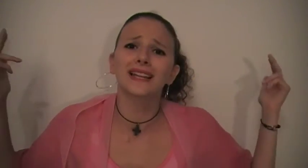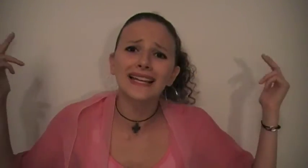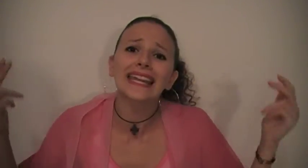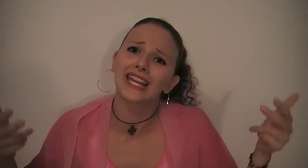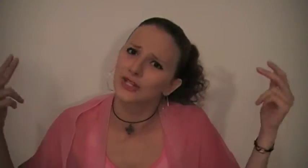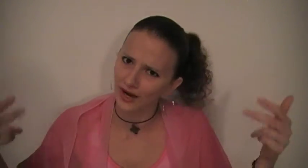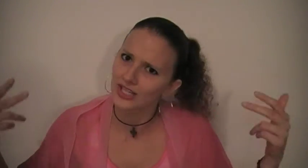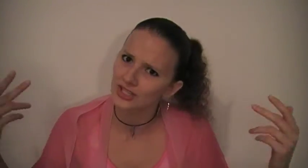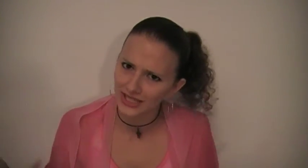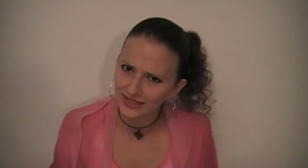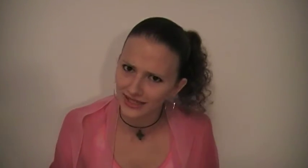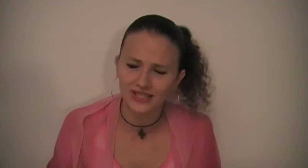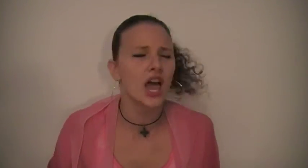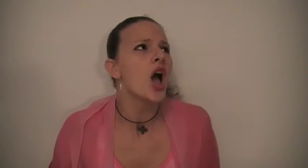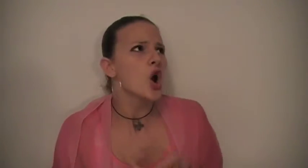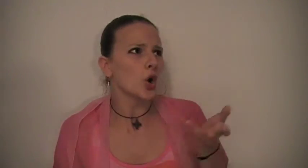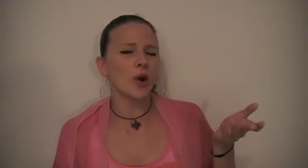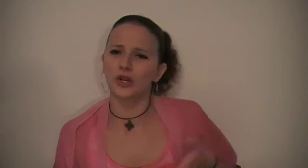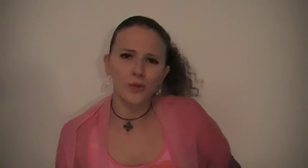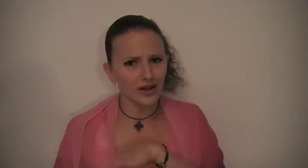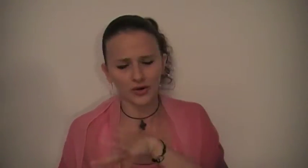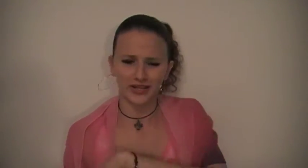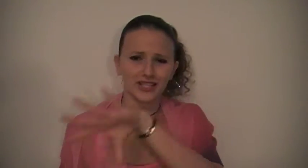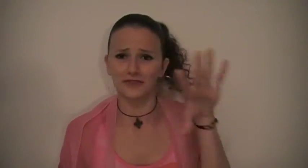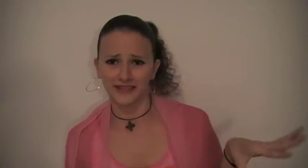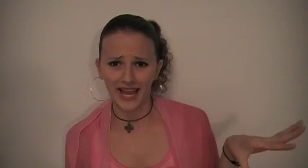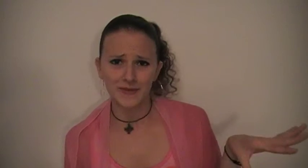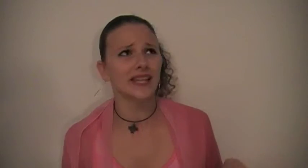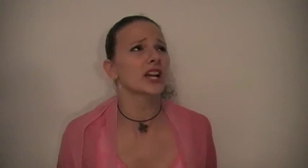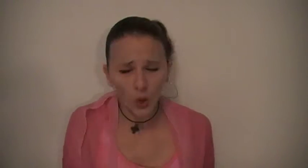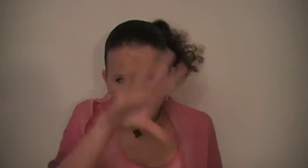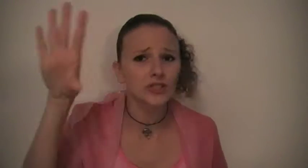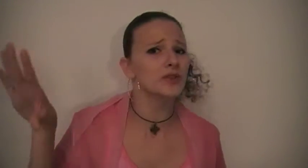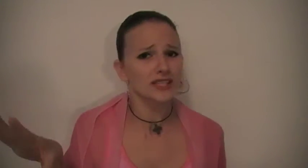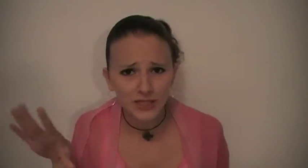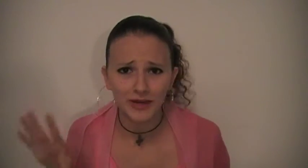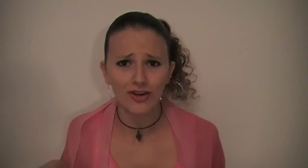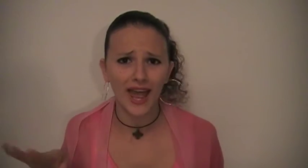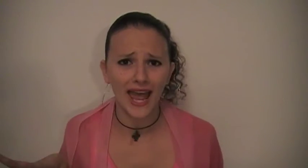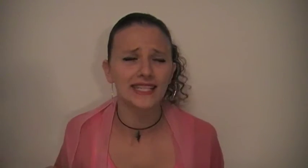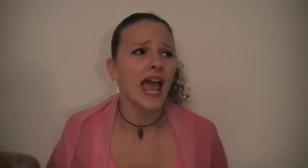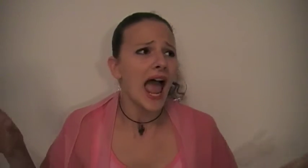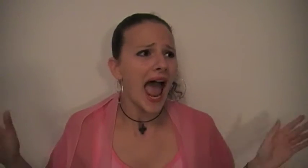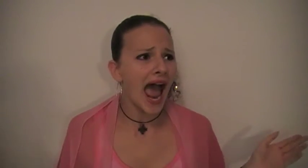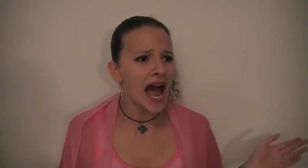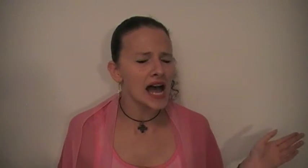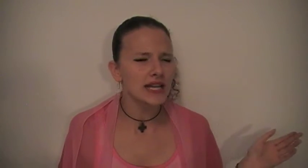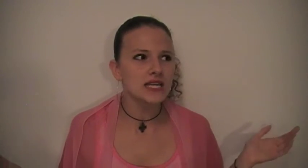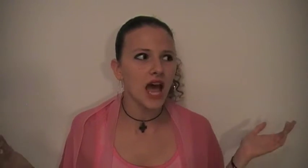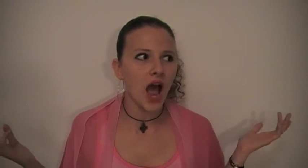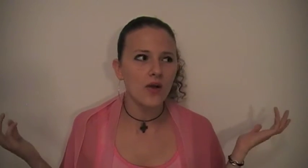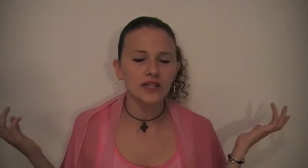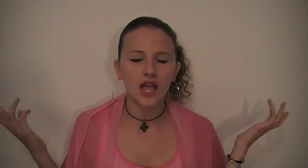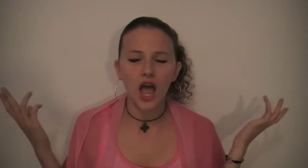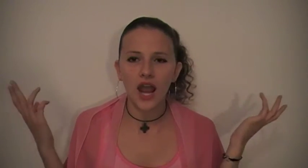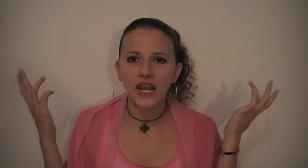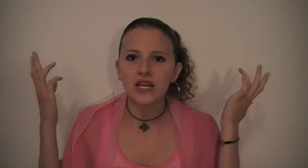like in Christ Jesus who don't walk according to the flesh but like according to the spirit and I was like